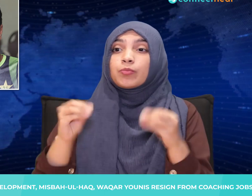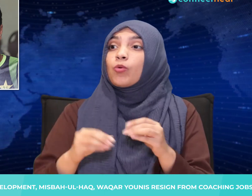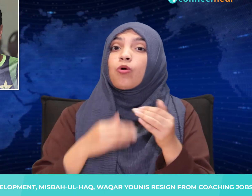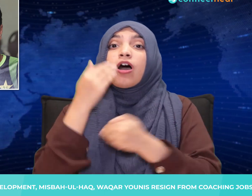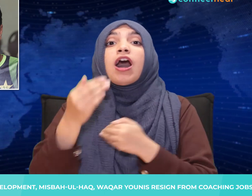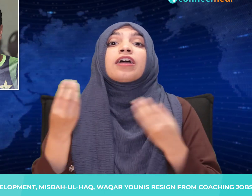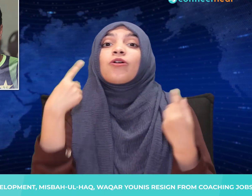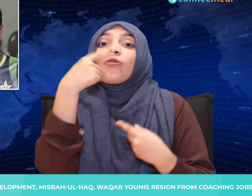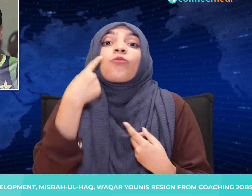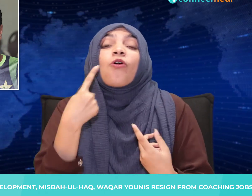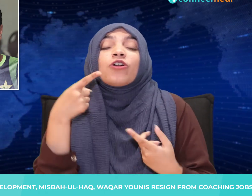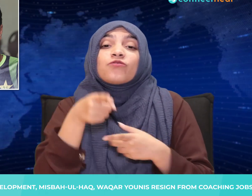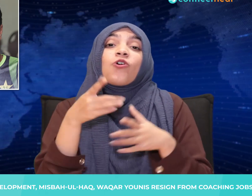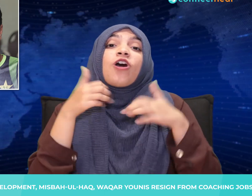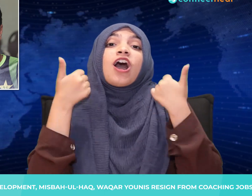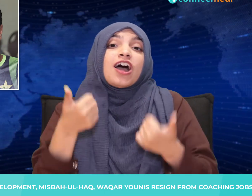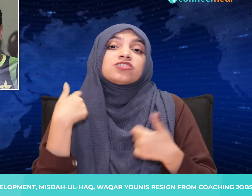their coaching roles against New Zealand.